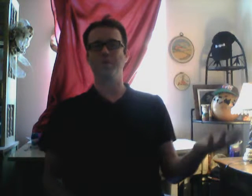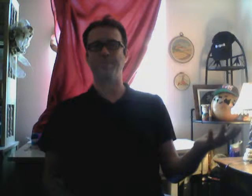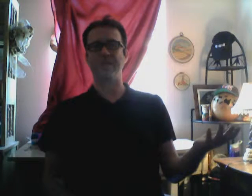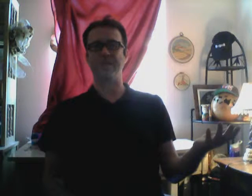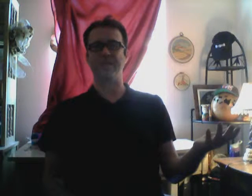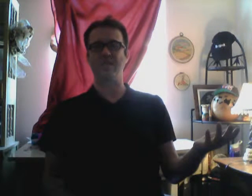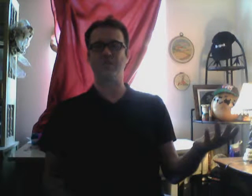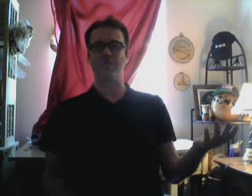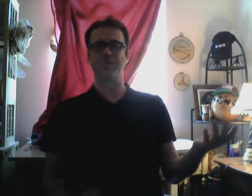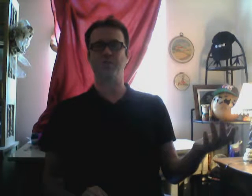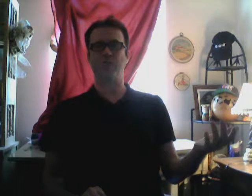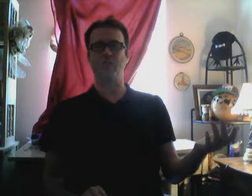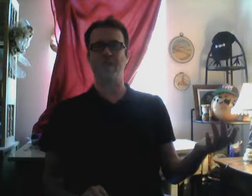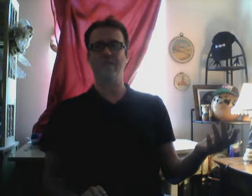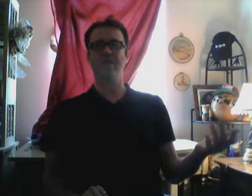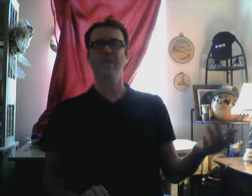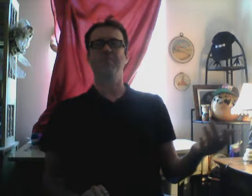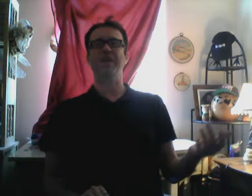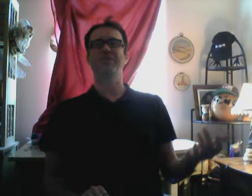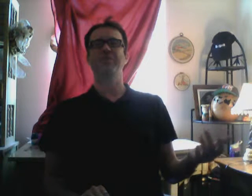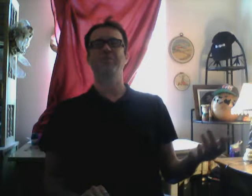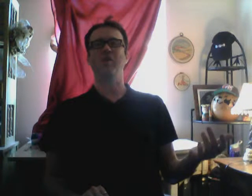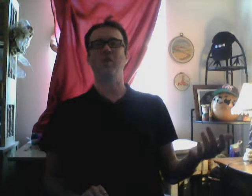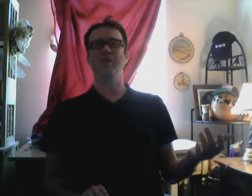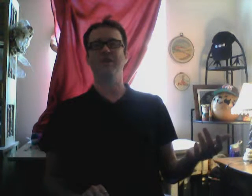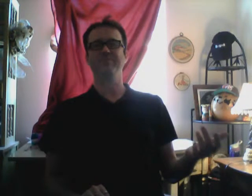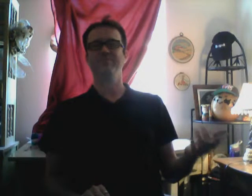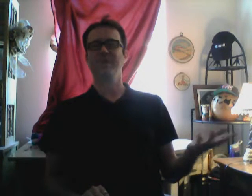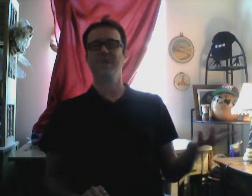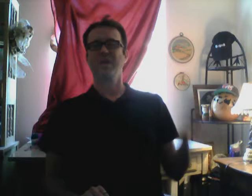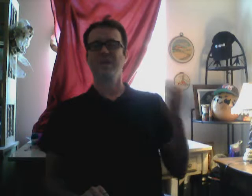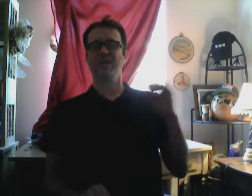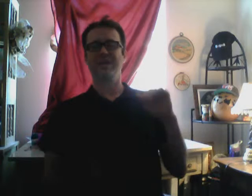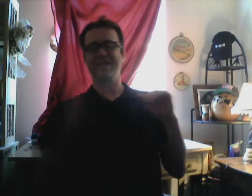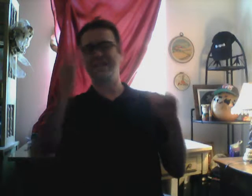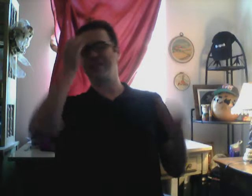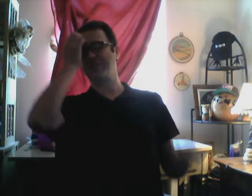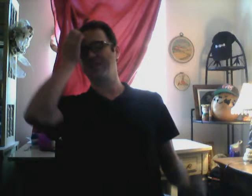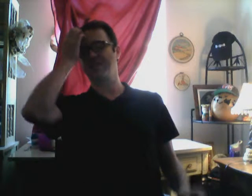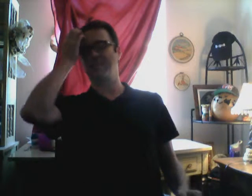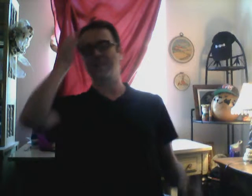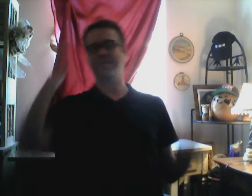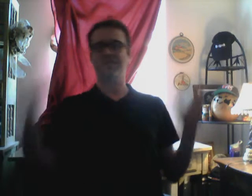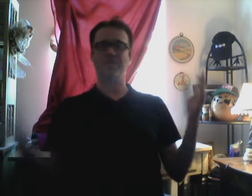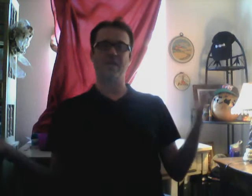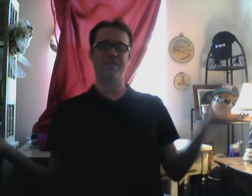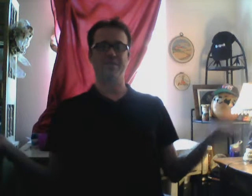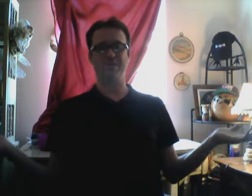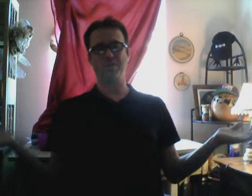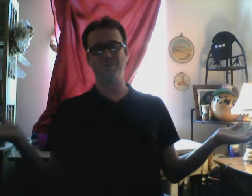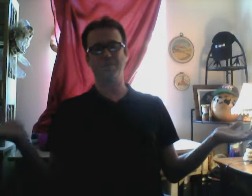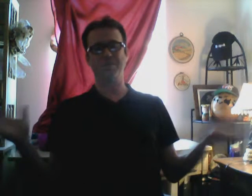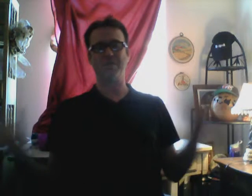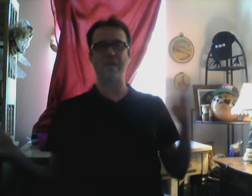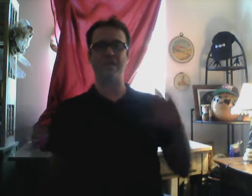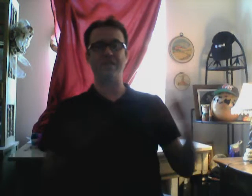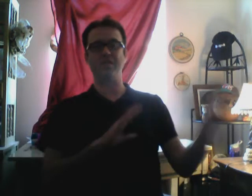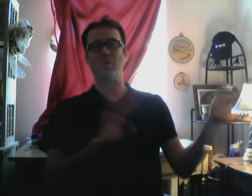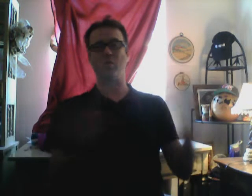Worshipping. electric. Based upon. It goes into. My sister. At SMU. So now. did the whole.